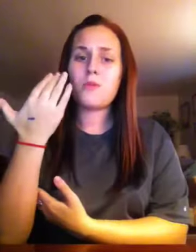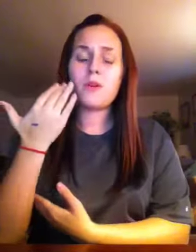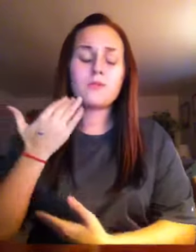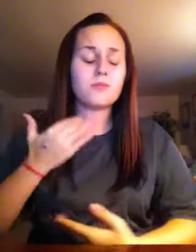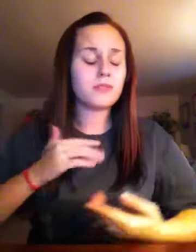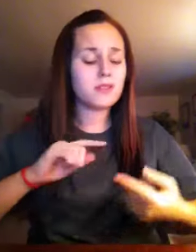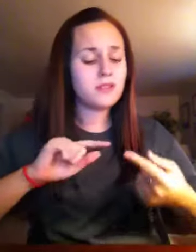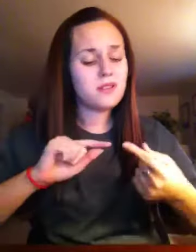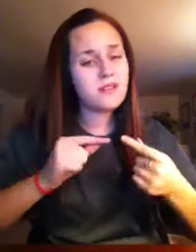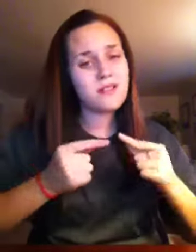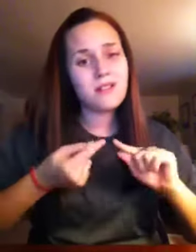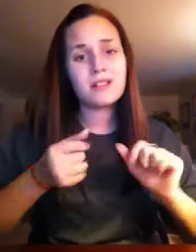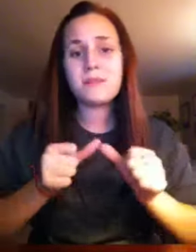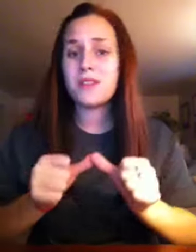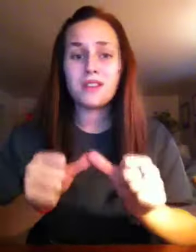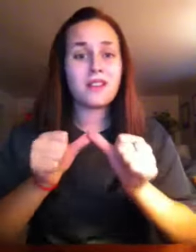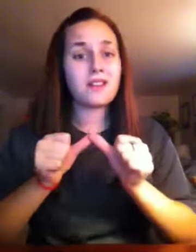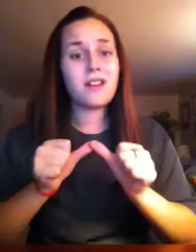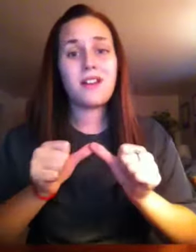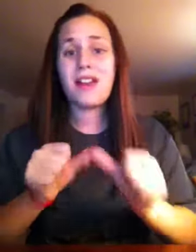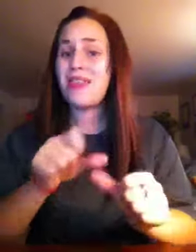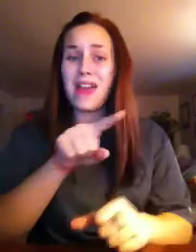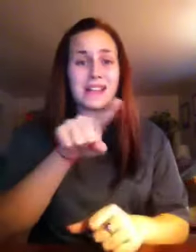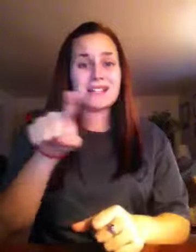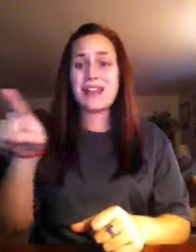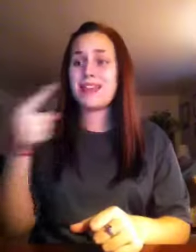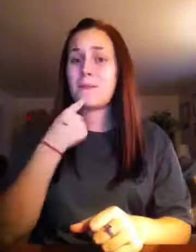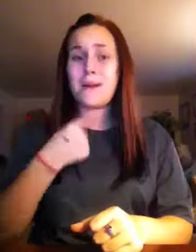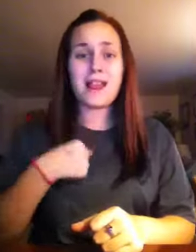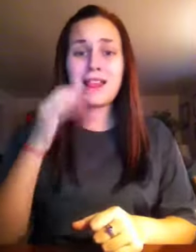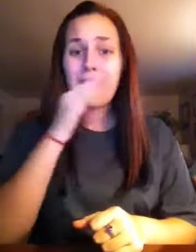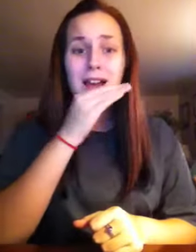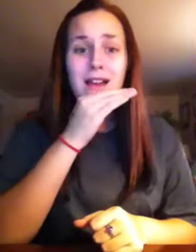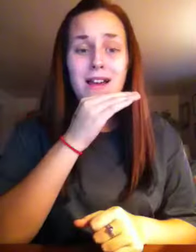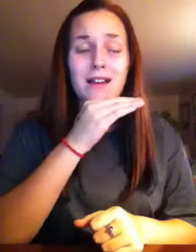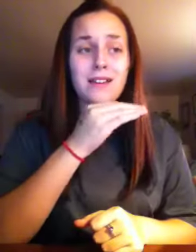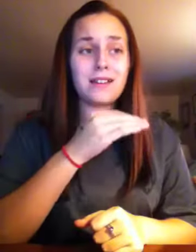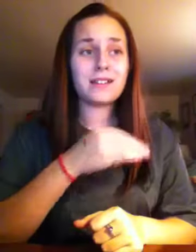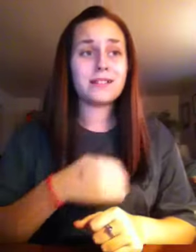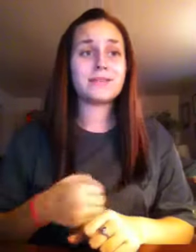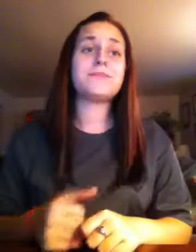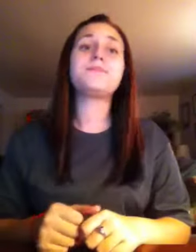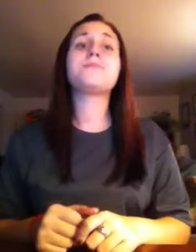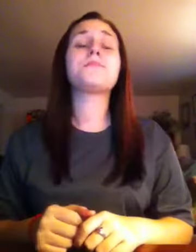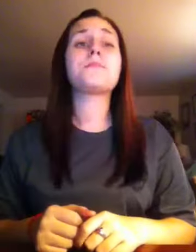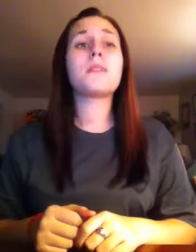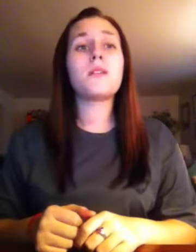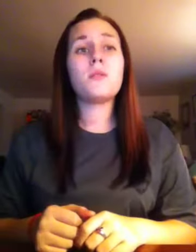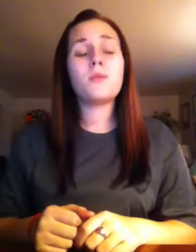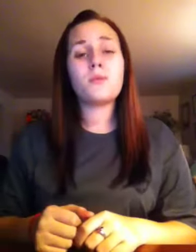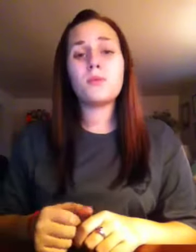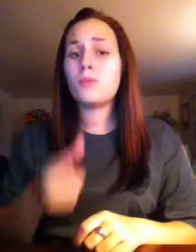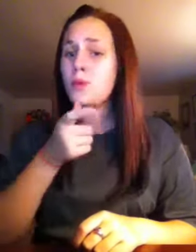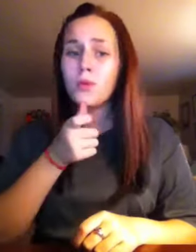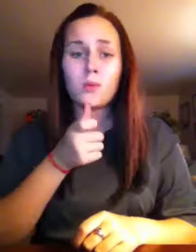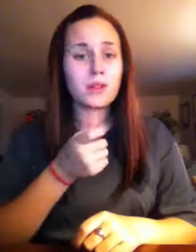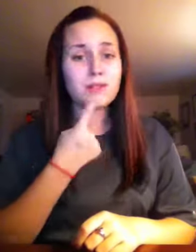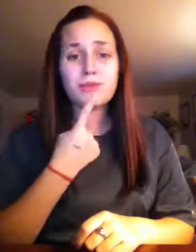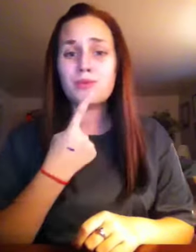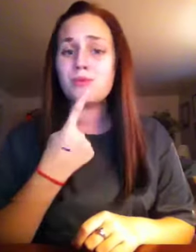rolls in And it hits me again And that ain't nothing but life What do I do